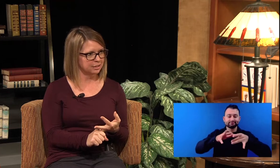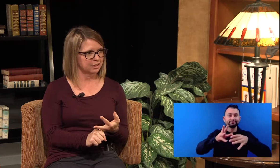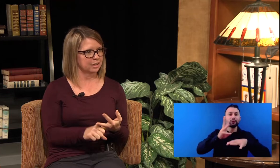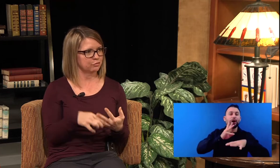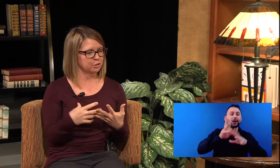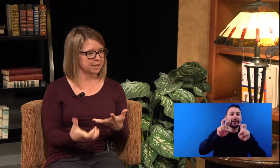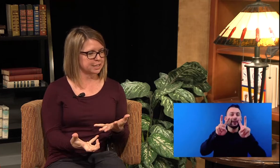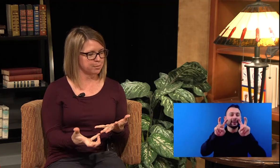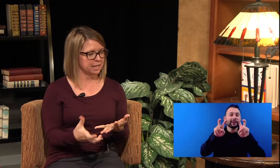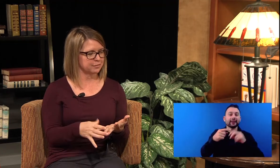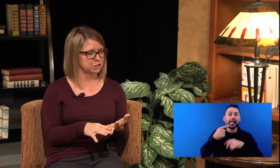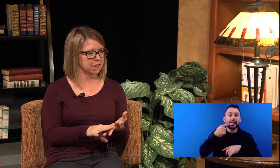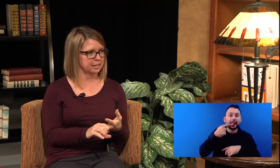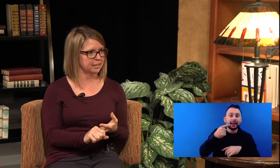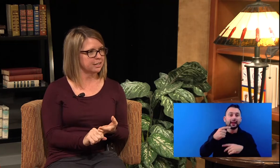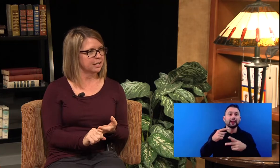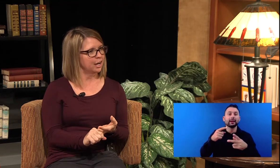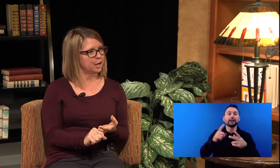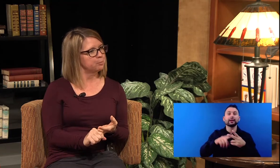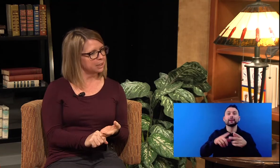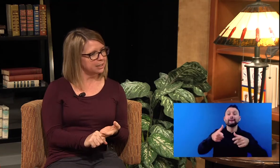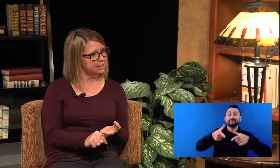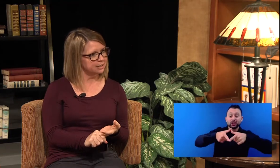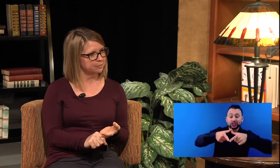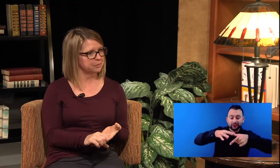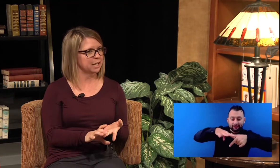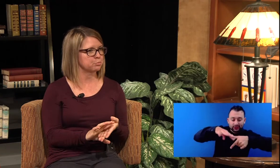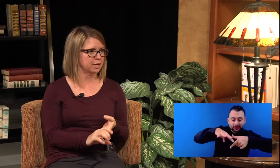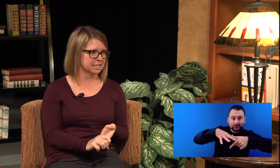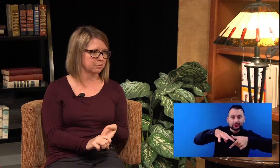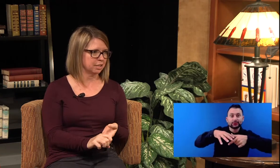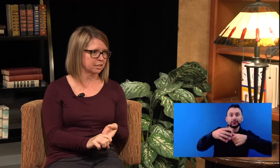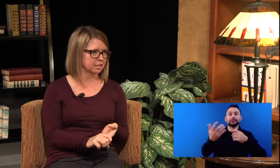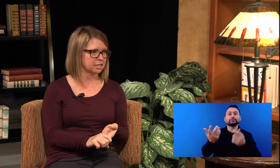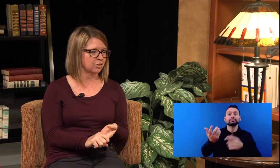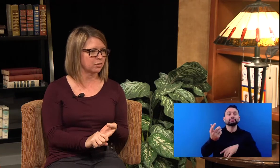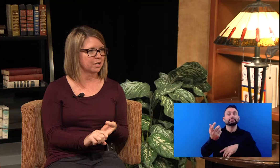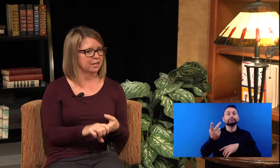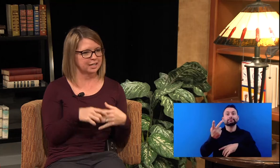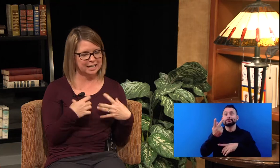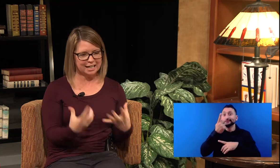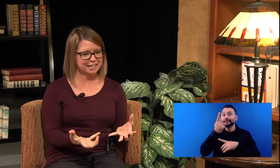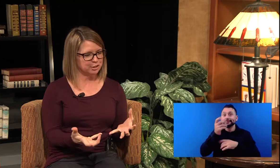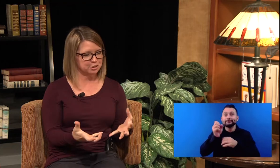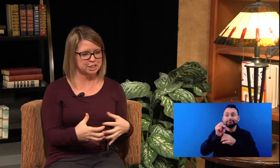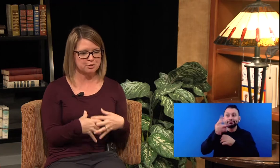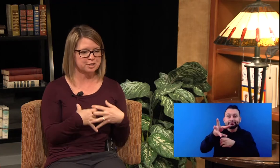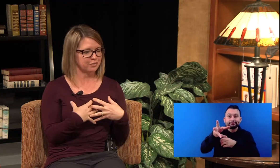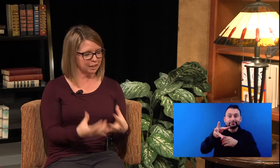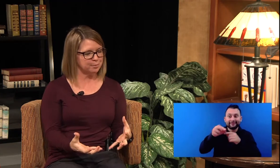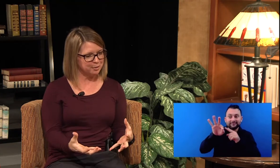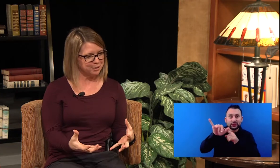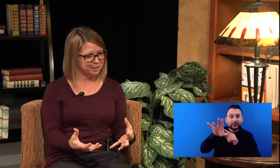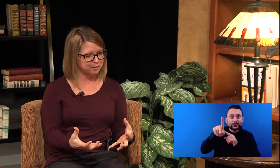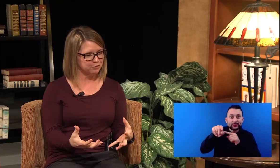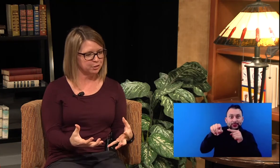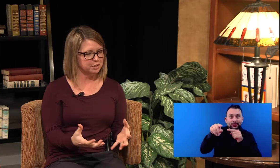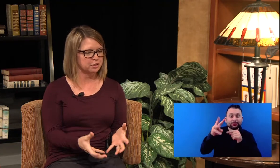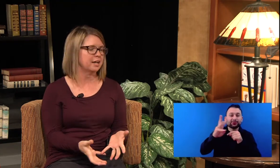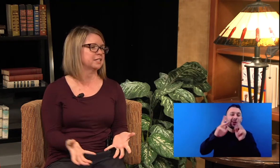fluid that's coming out of the vagina, blood, and breast milk. So again, you just don't develop it within those fluids. have to